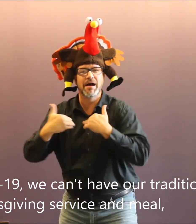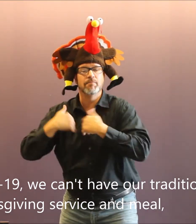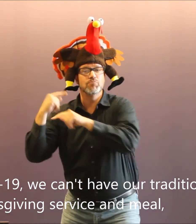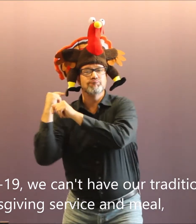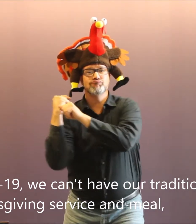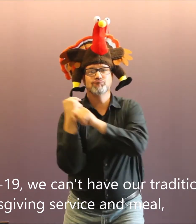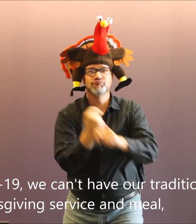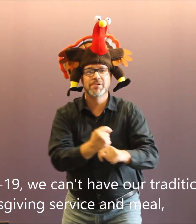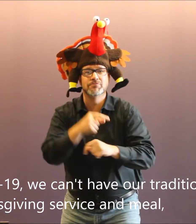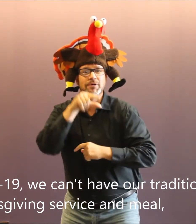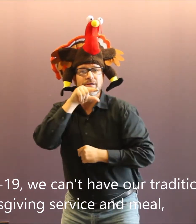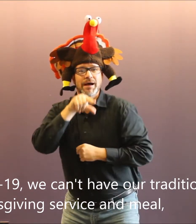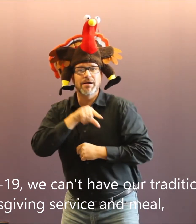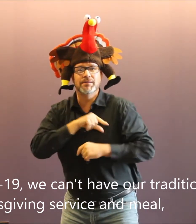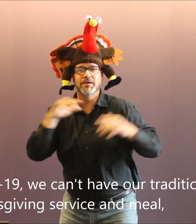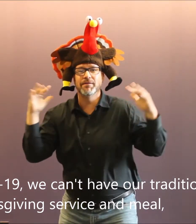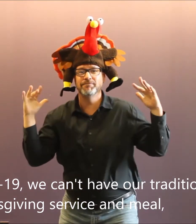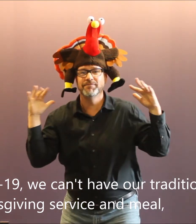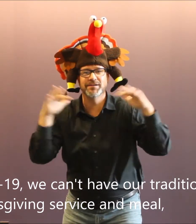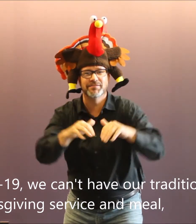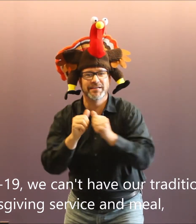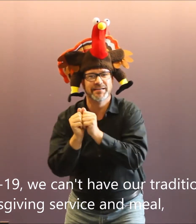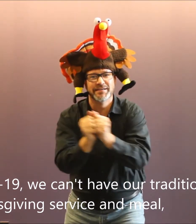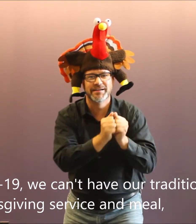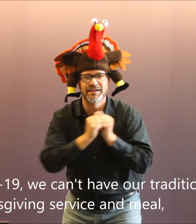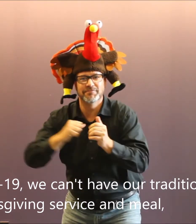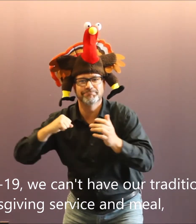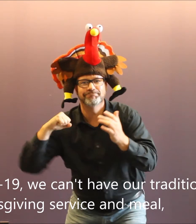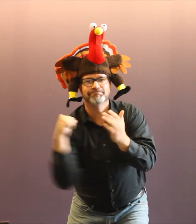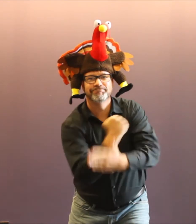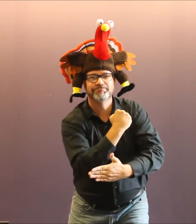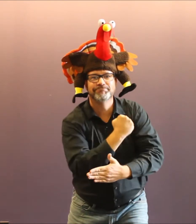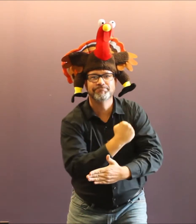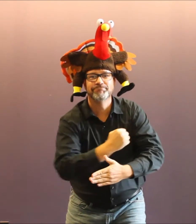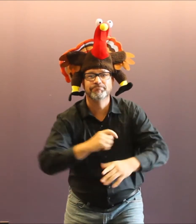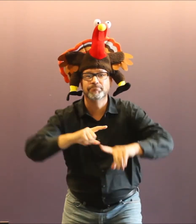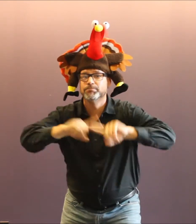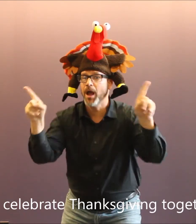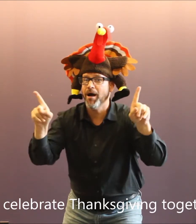During COVID-19, we can't have our traditional Thanksgiving service and meal,